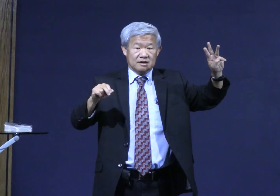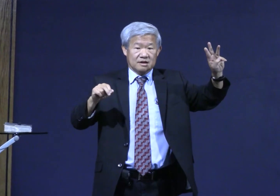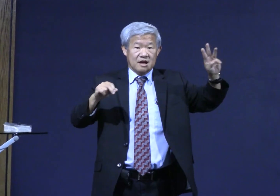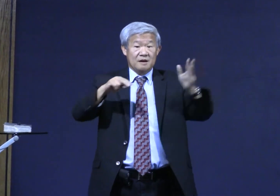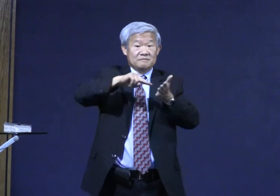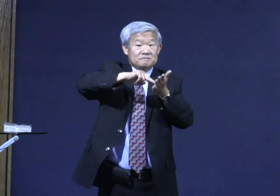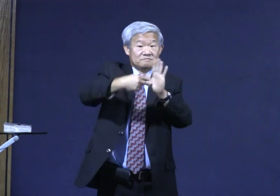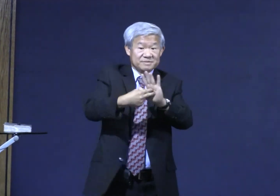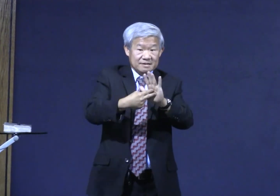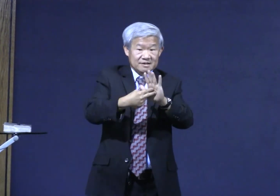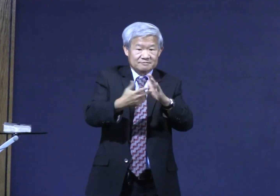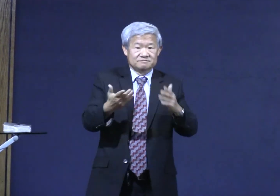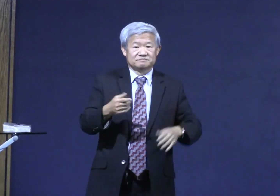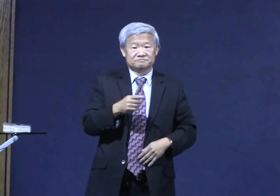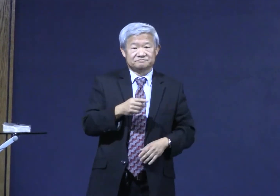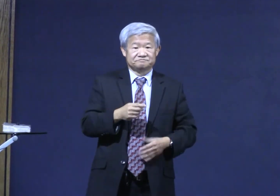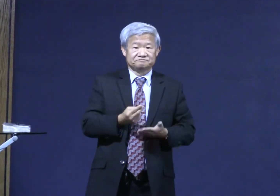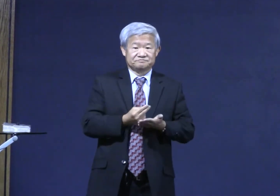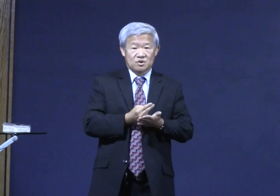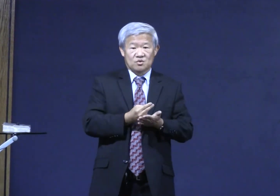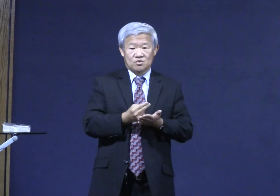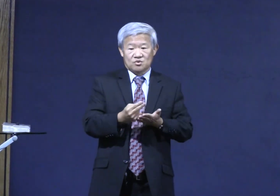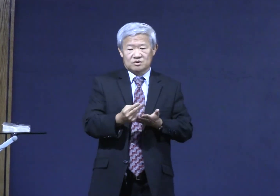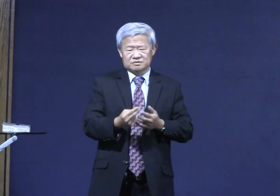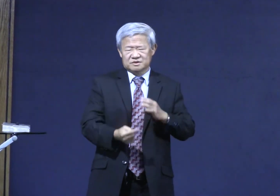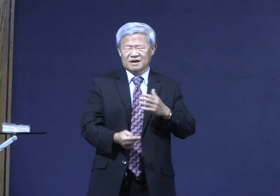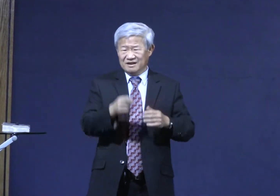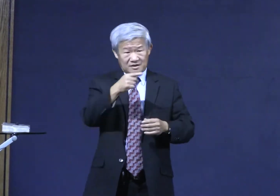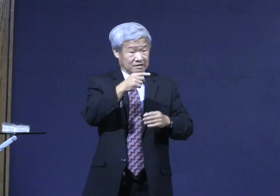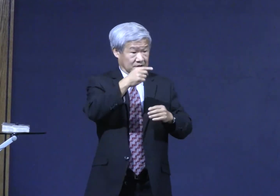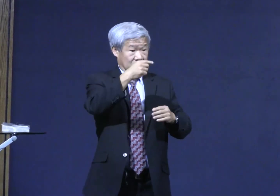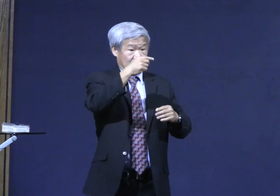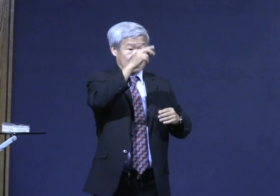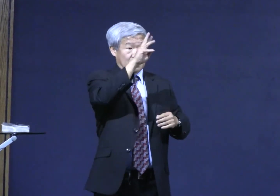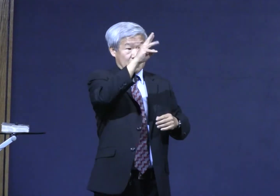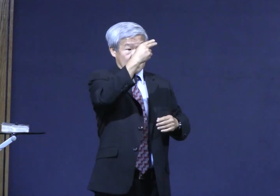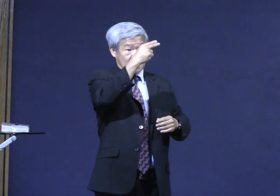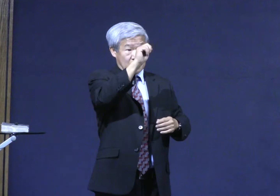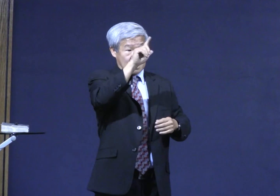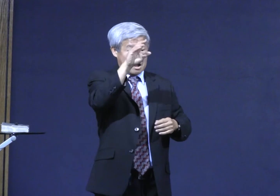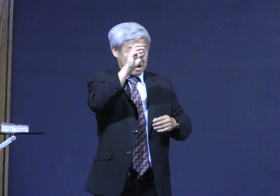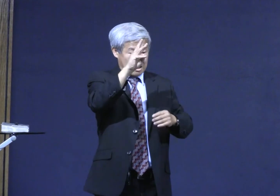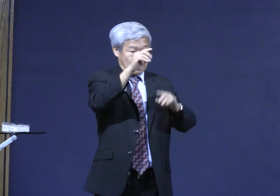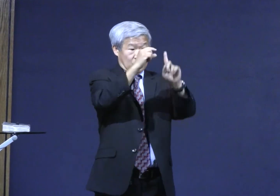the separation here. Halloween means Halloween or Holy.